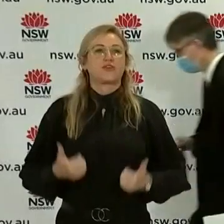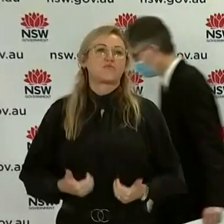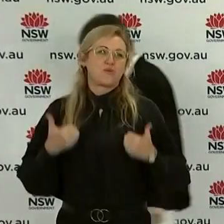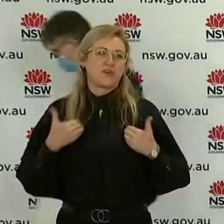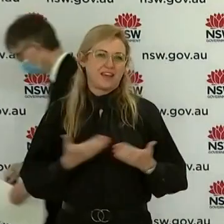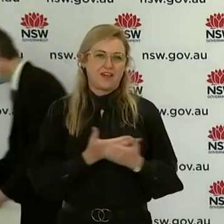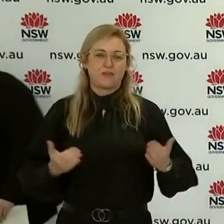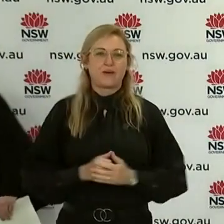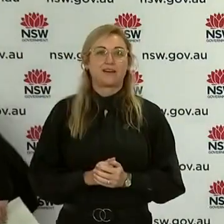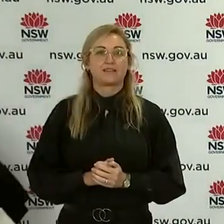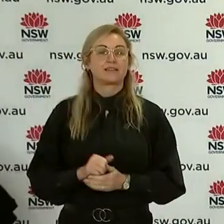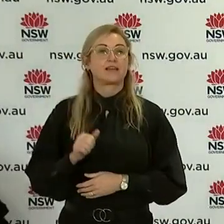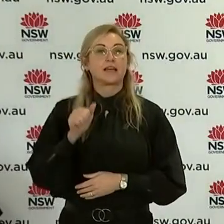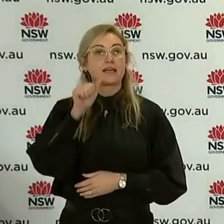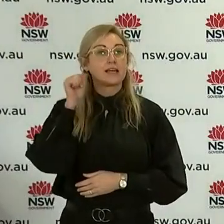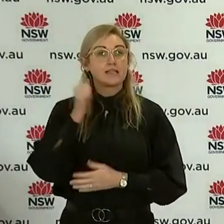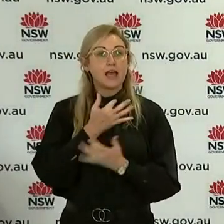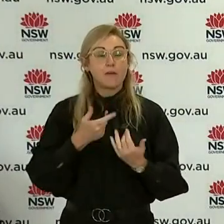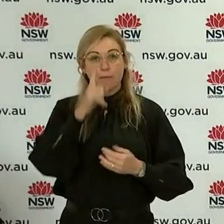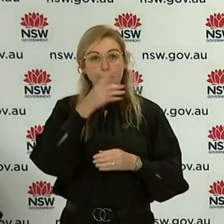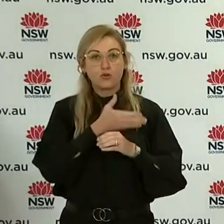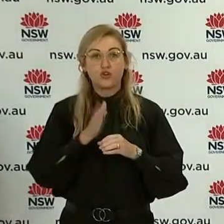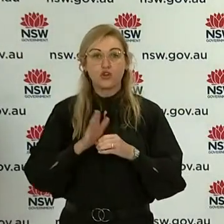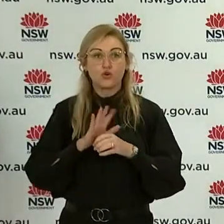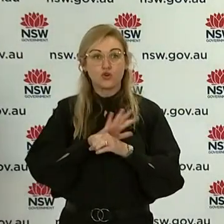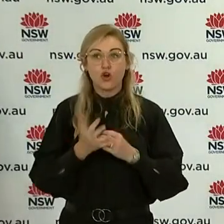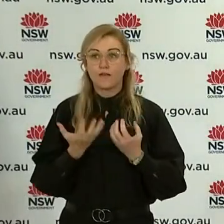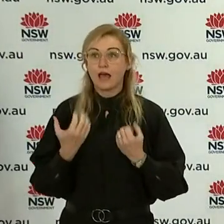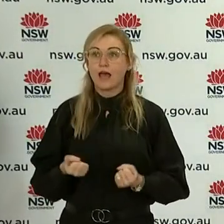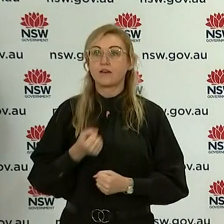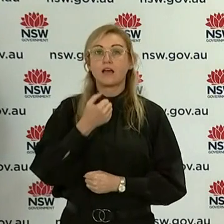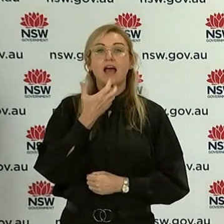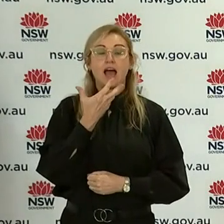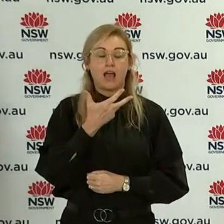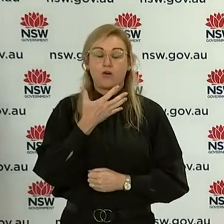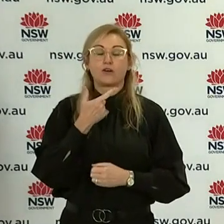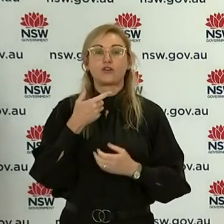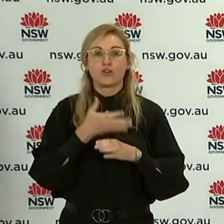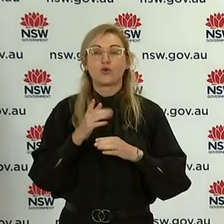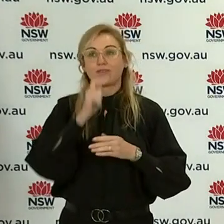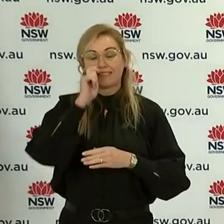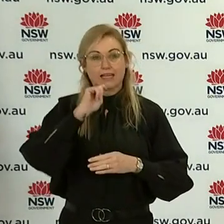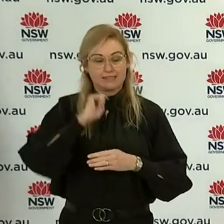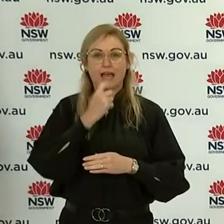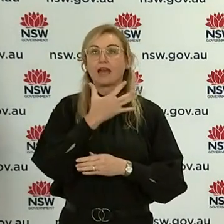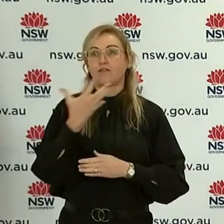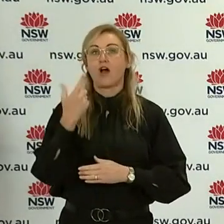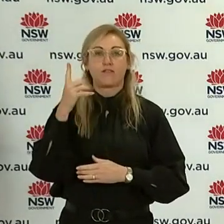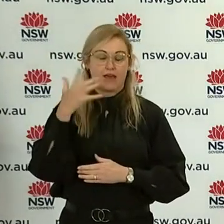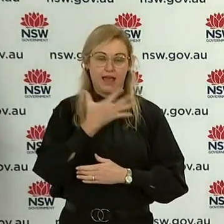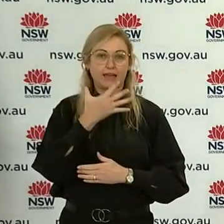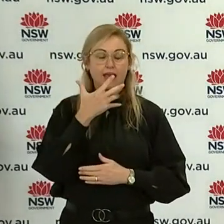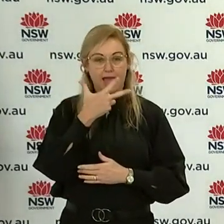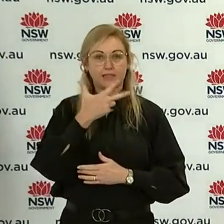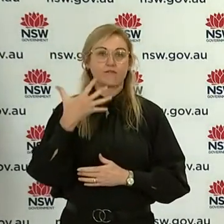Everybody, to 8pm last night, there were just over 95,000 tests done in New South Wales, and it's really important, as we always say, to keep those